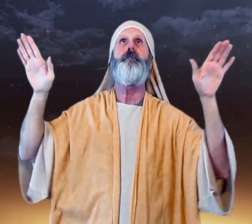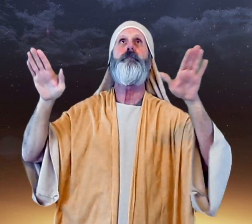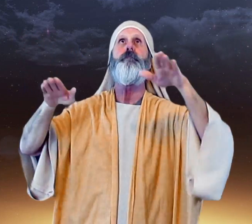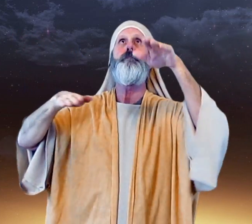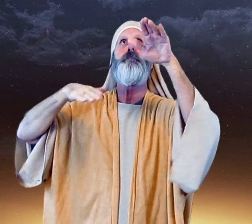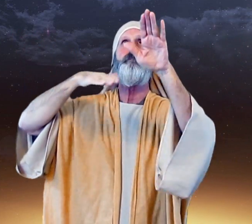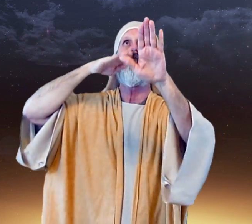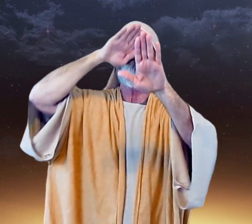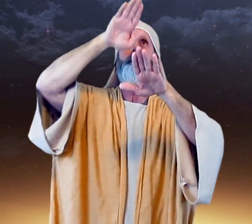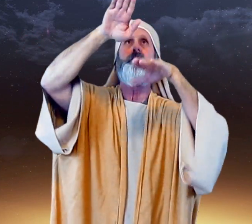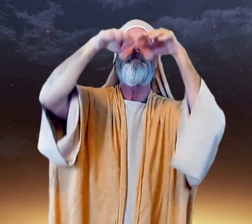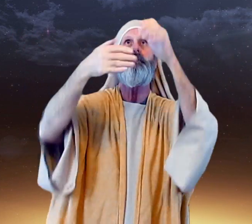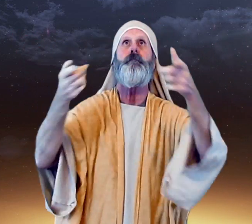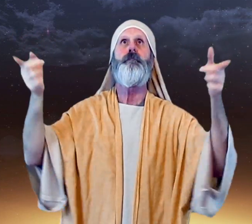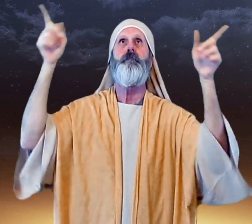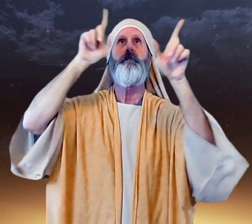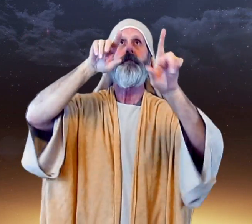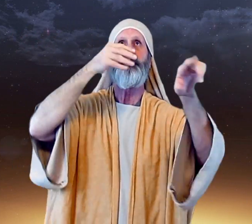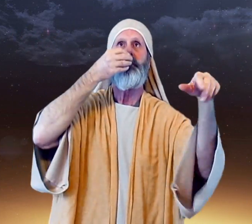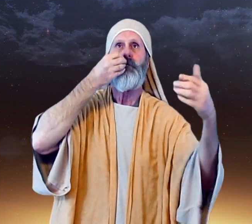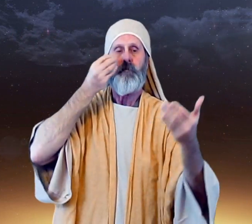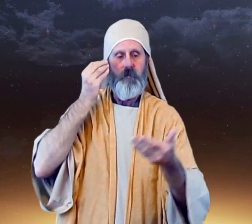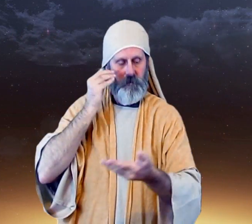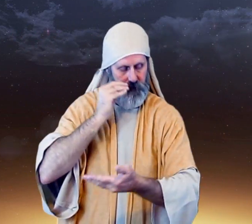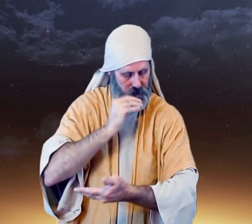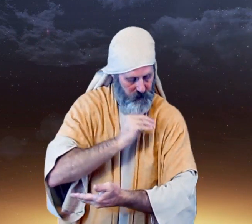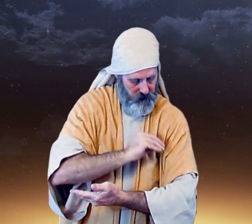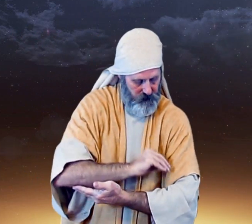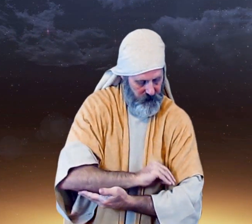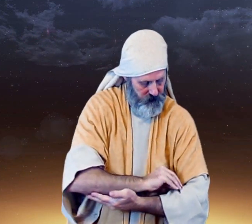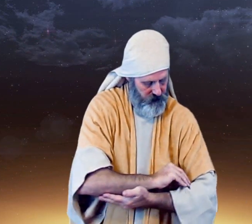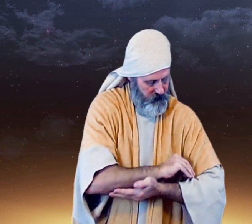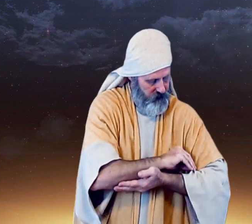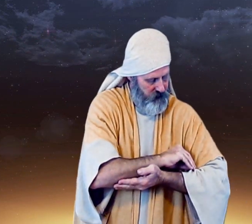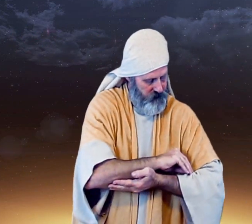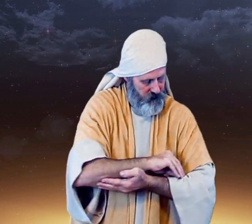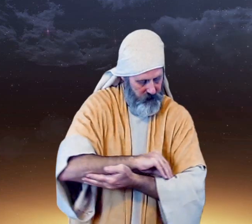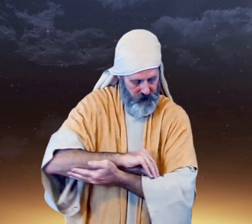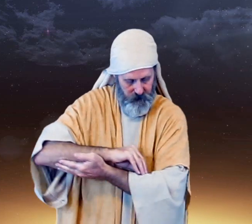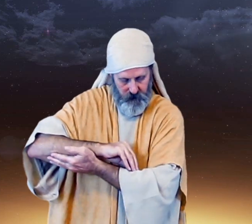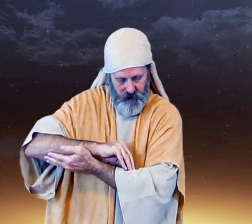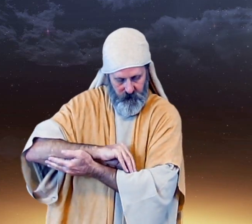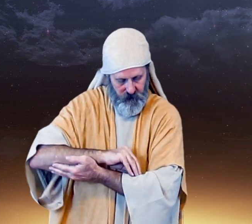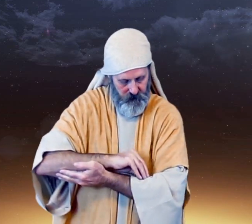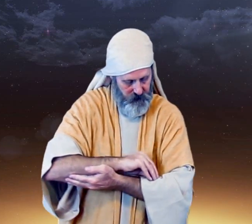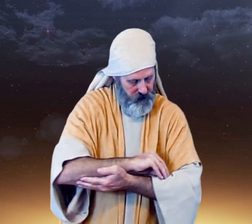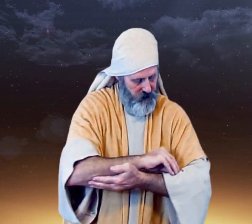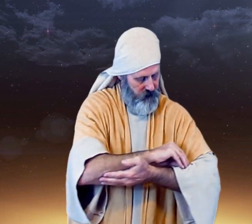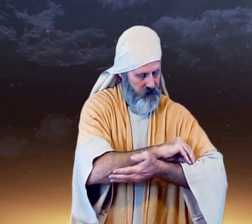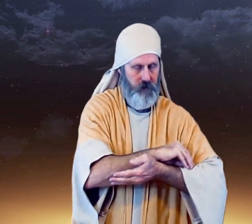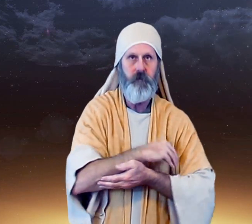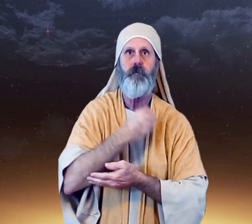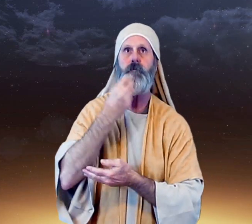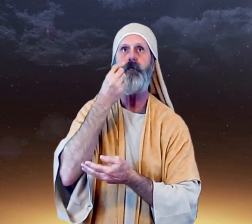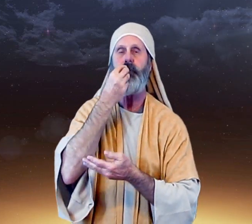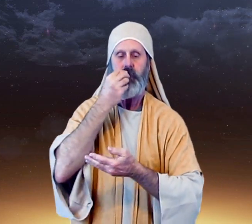When you kiss your little baby you've